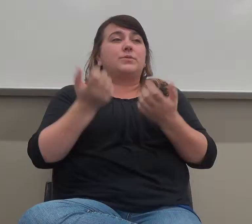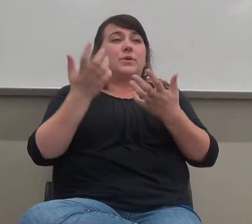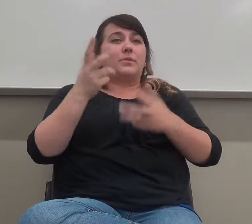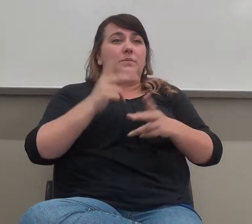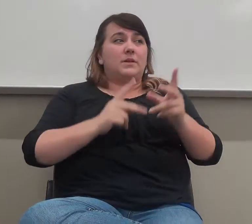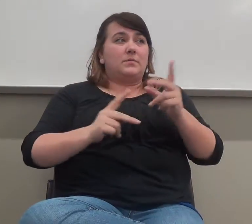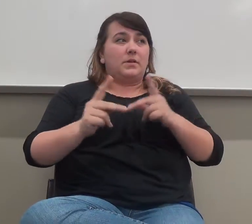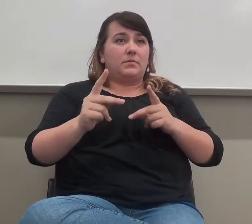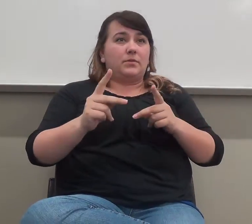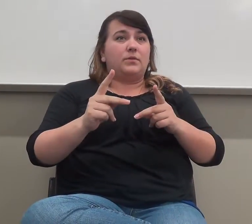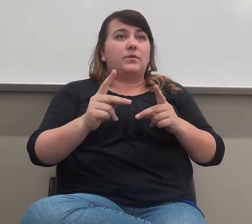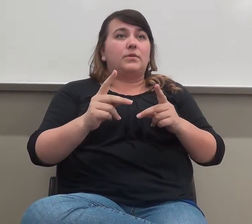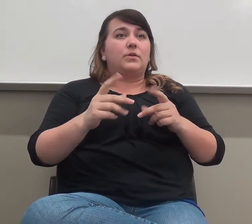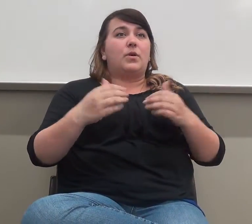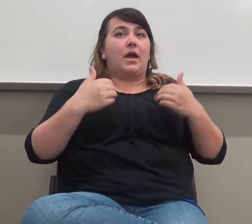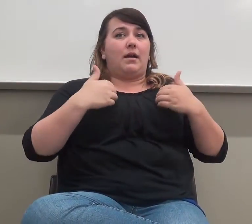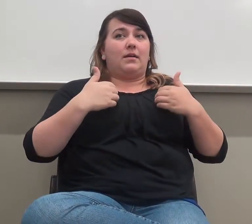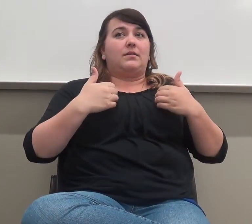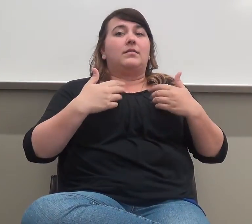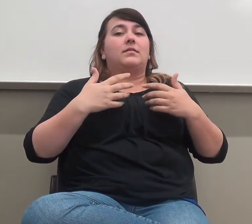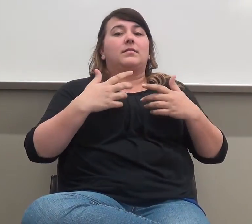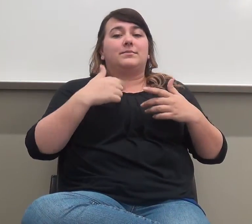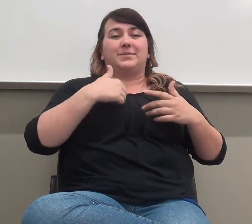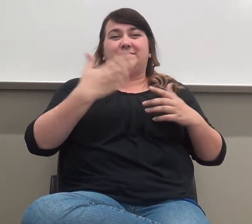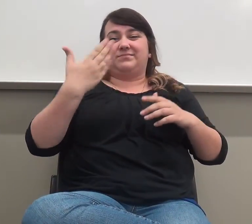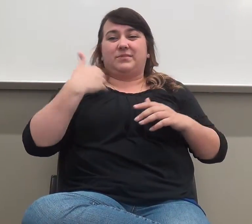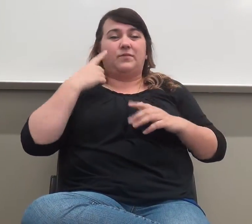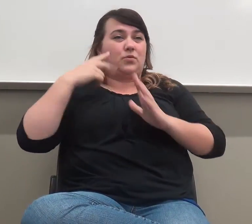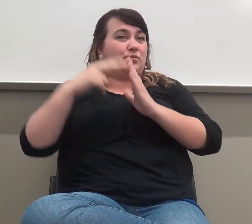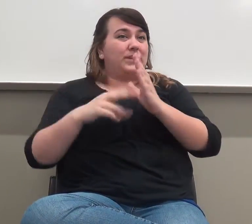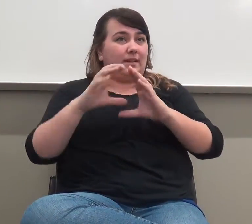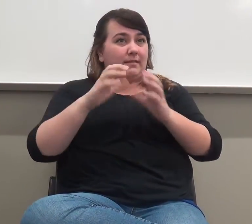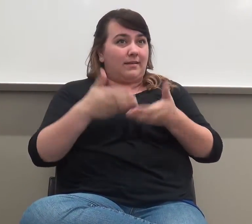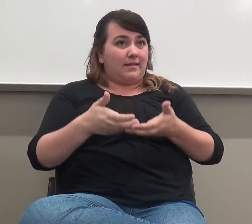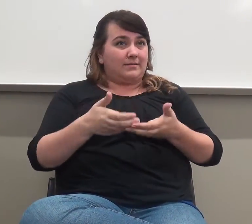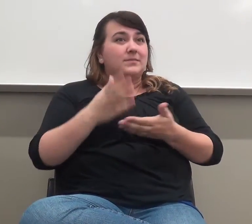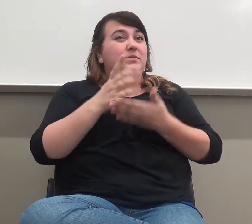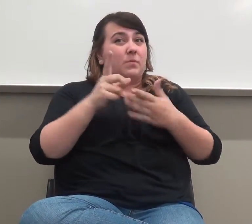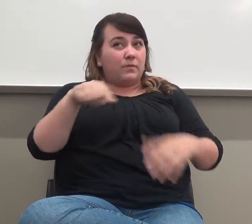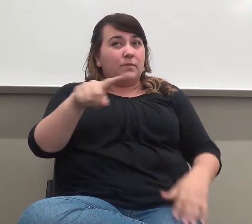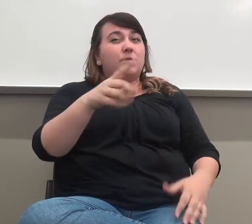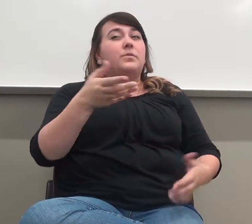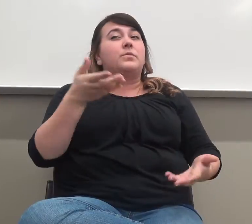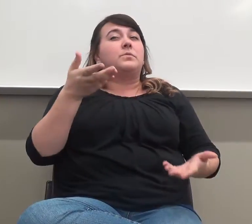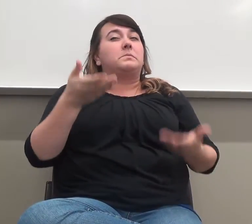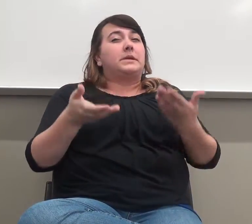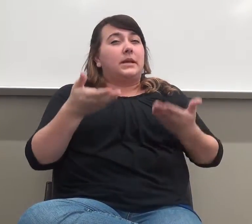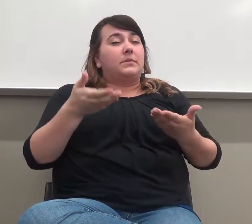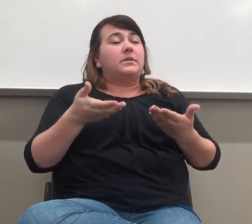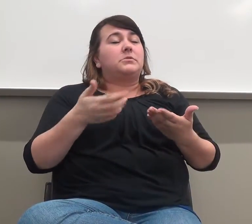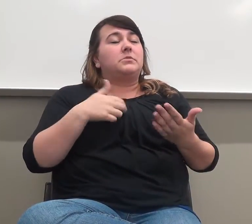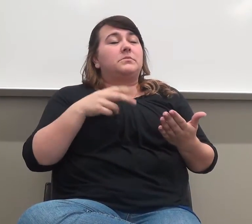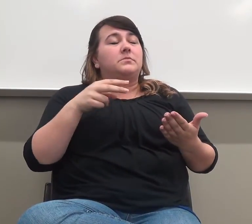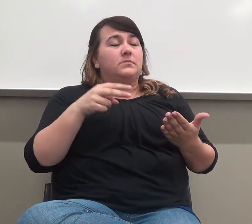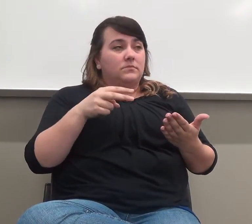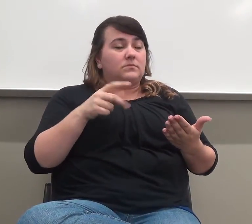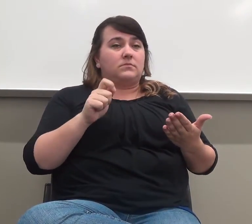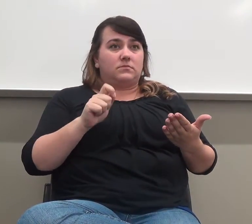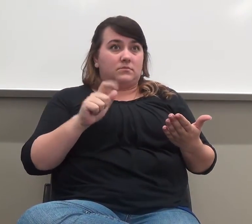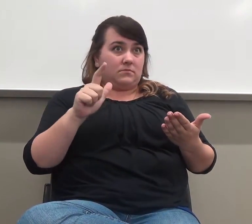For a reading class, some of you may be surprised to see